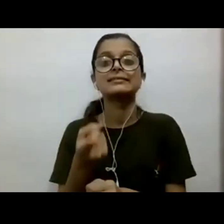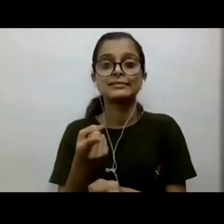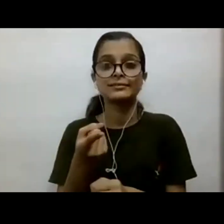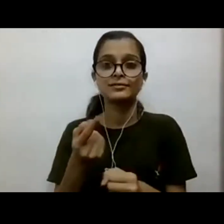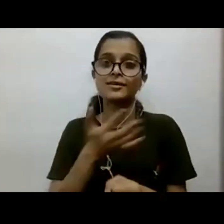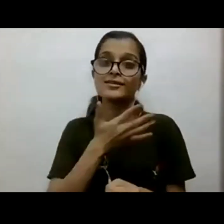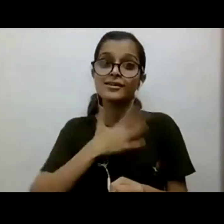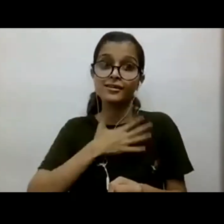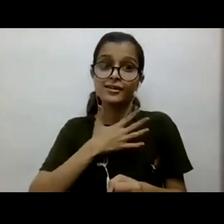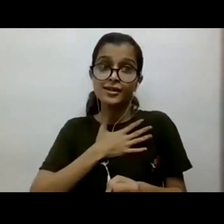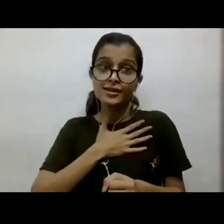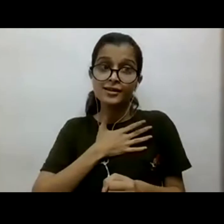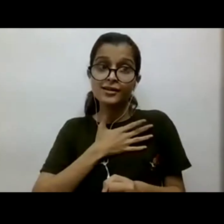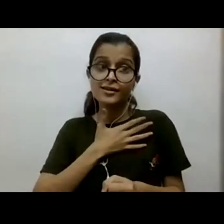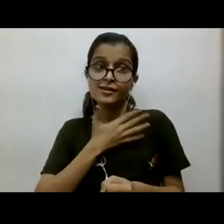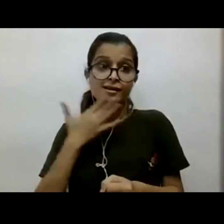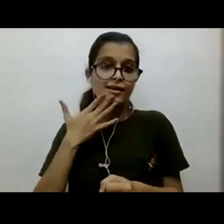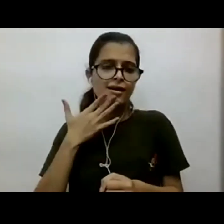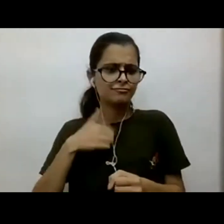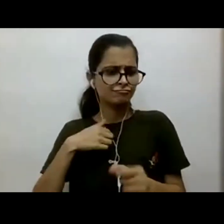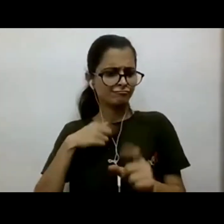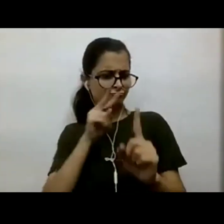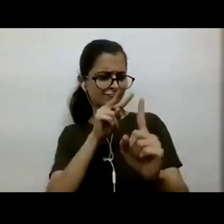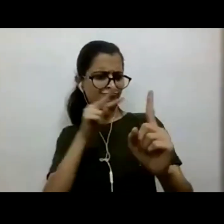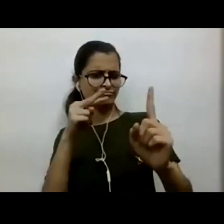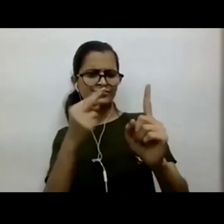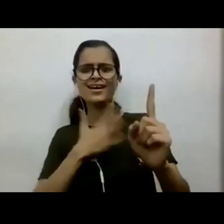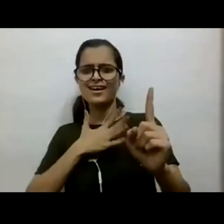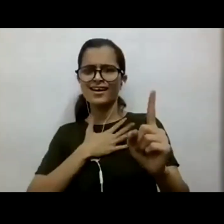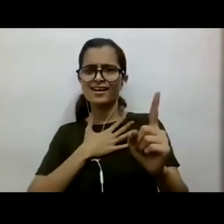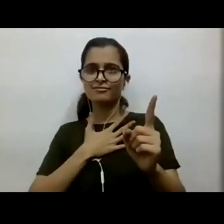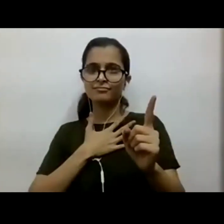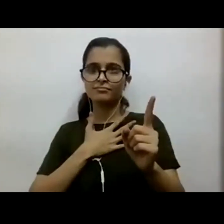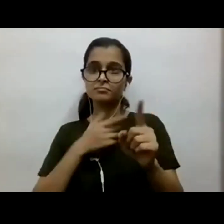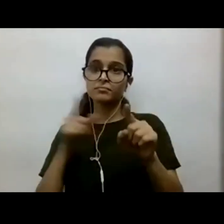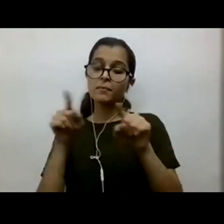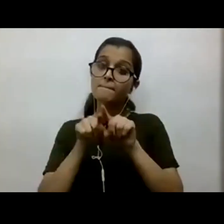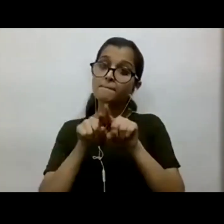green to me? I think green only spoke of inclusion to me.